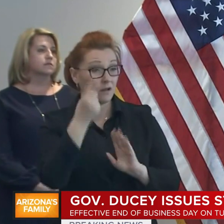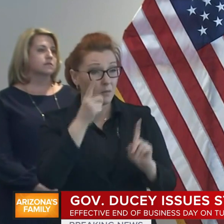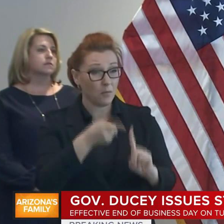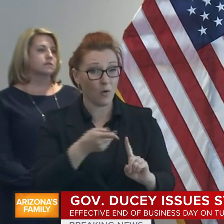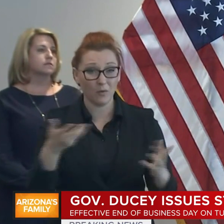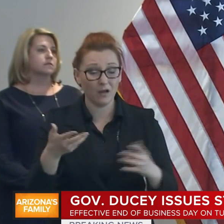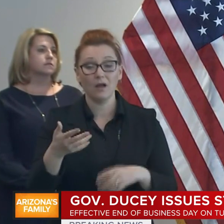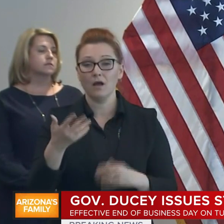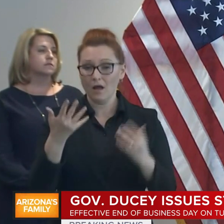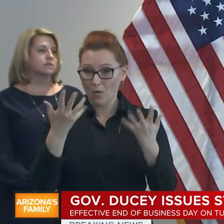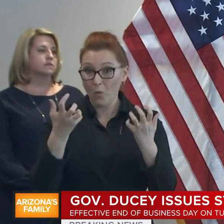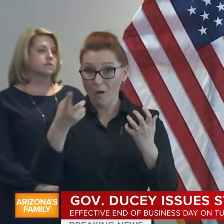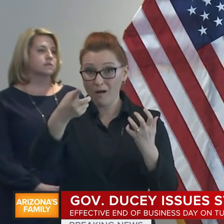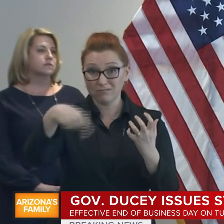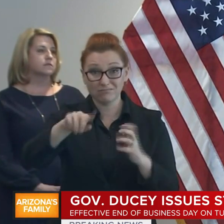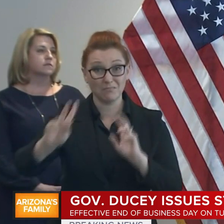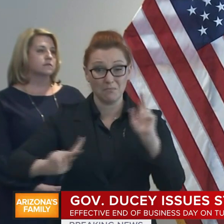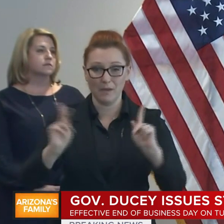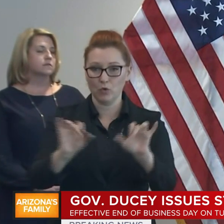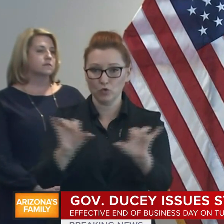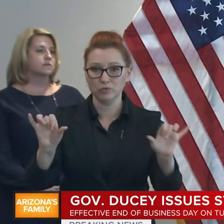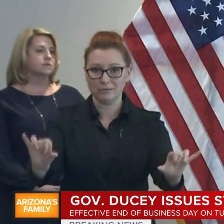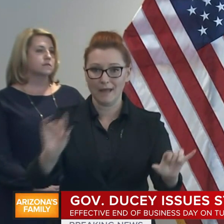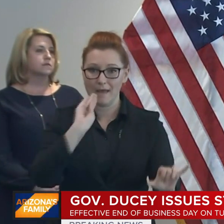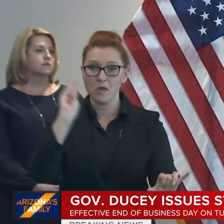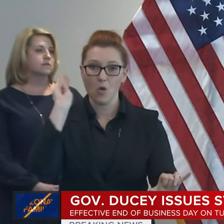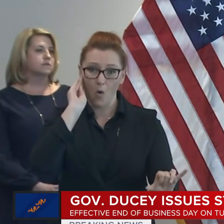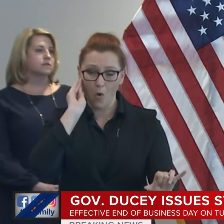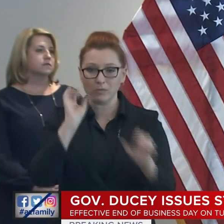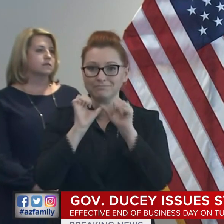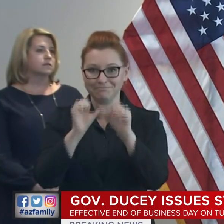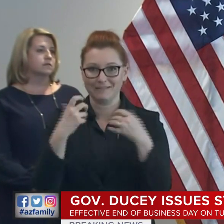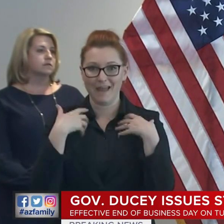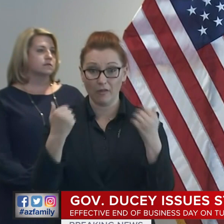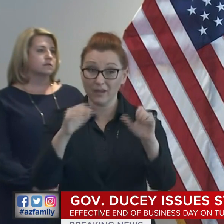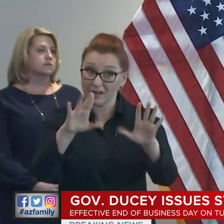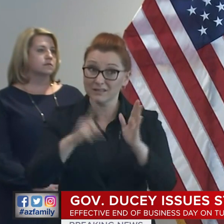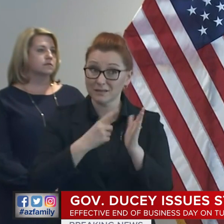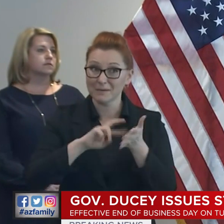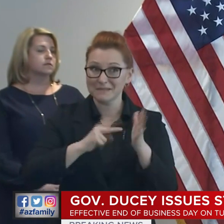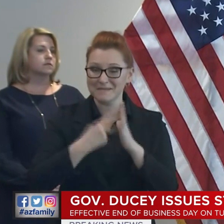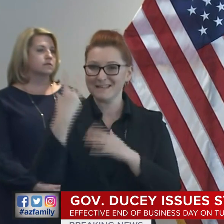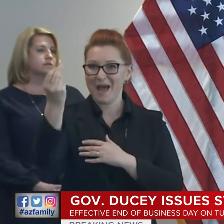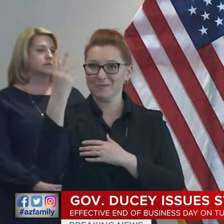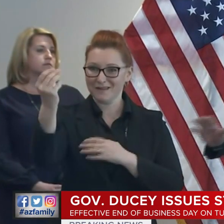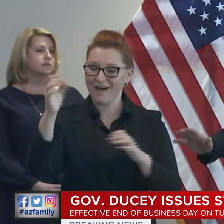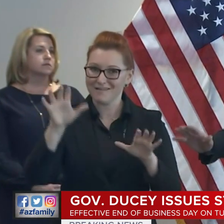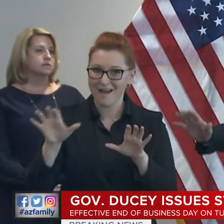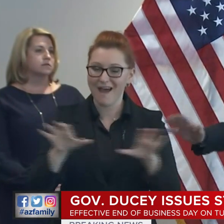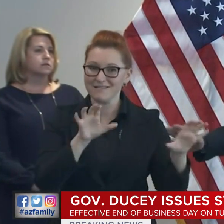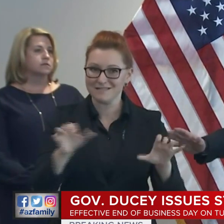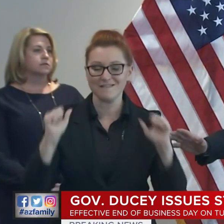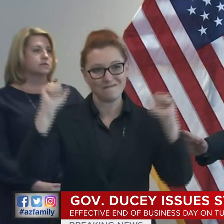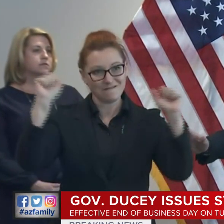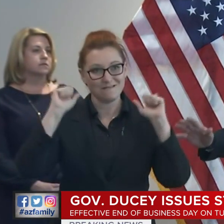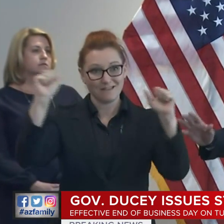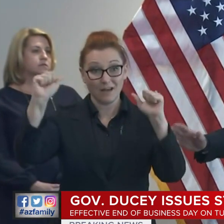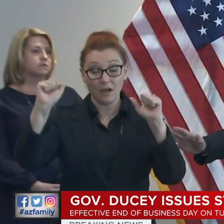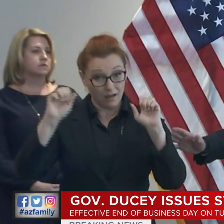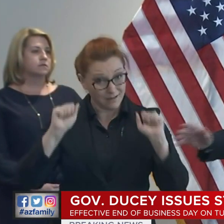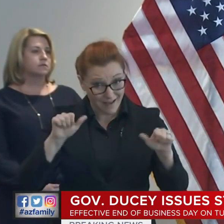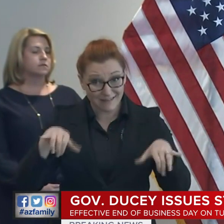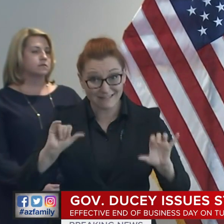home, of course, to stay healthy. And like I said, that means getting outside. You can be active. You just need to socially